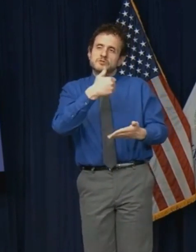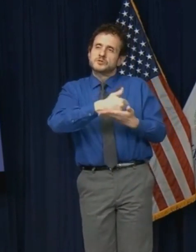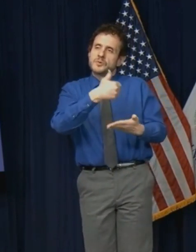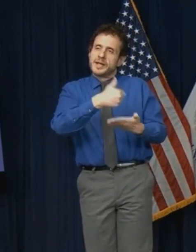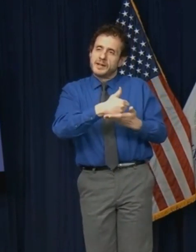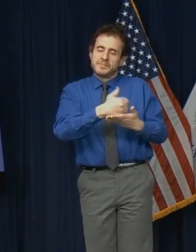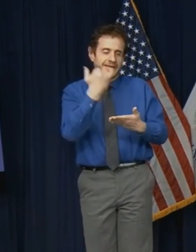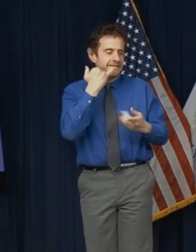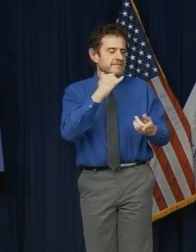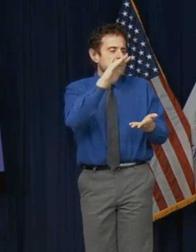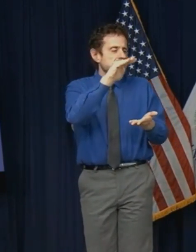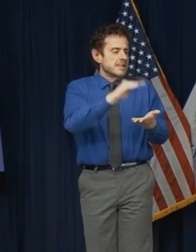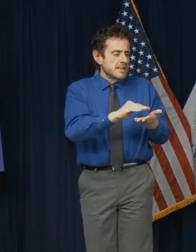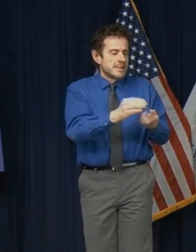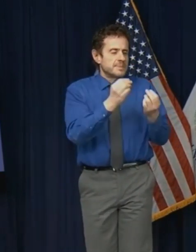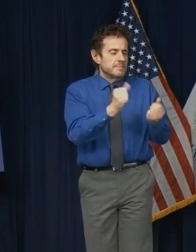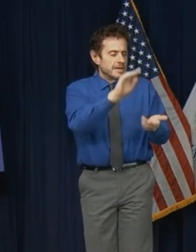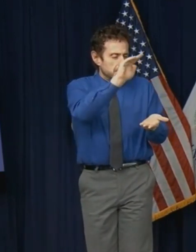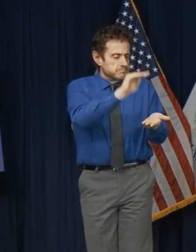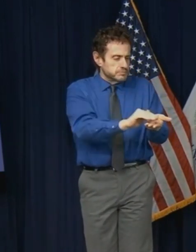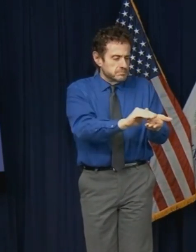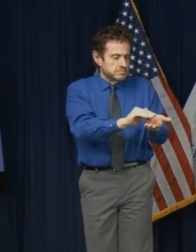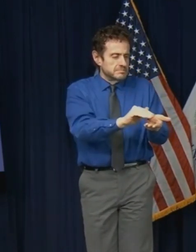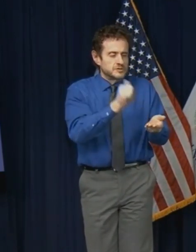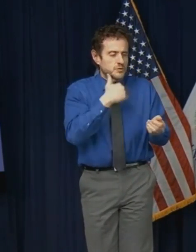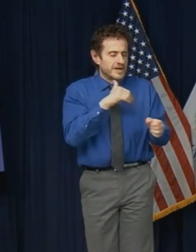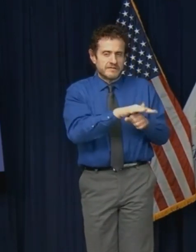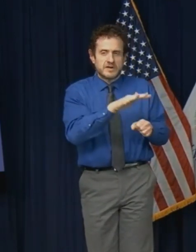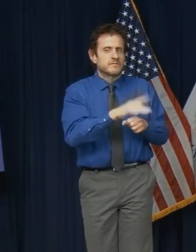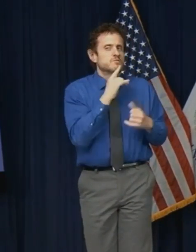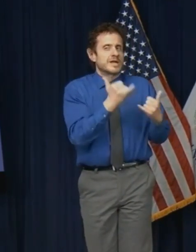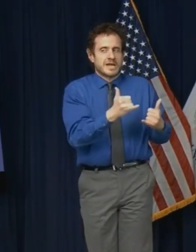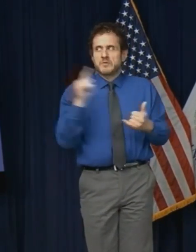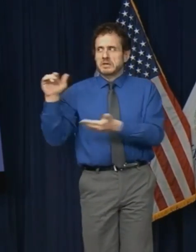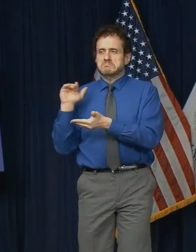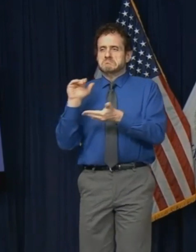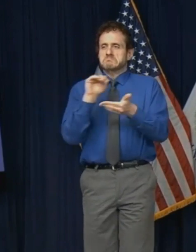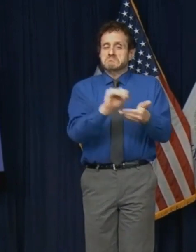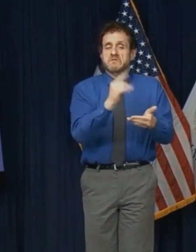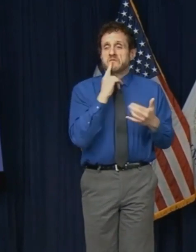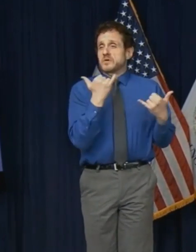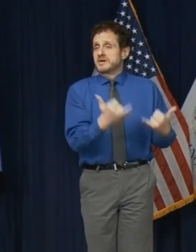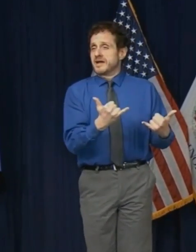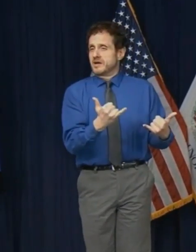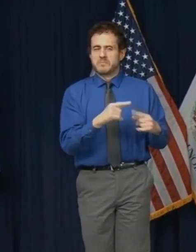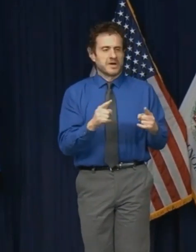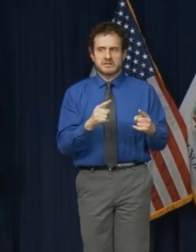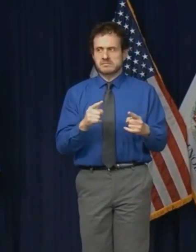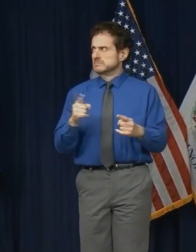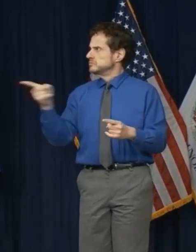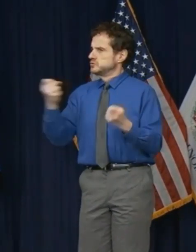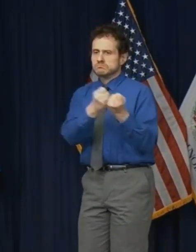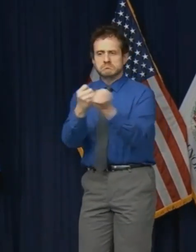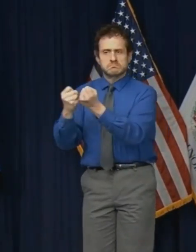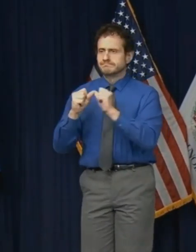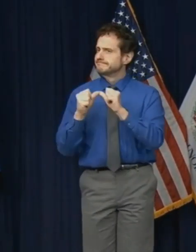buffer when the immediate supply of adequate amounts of these materials may not be immediately available.